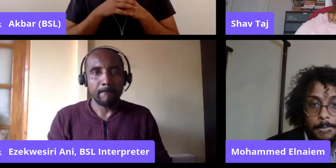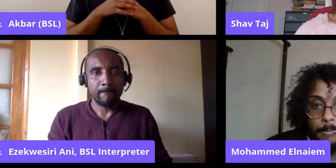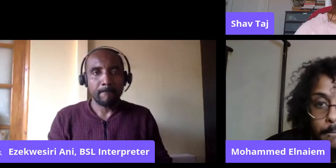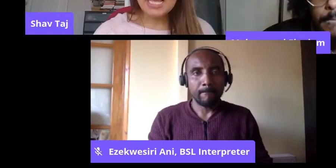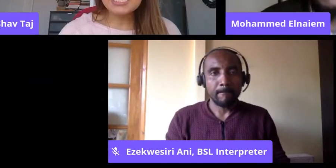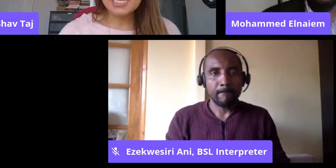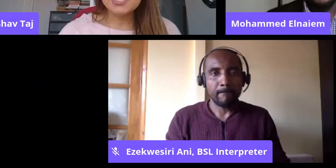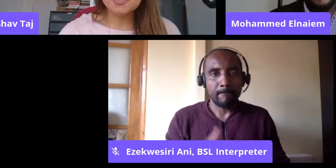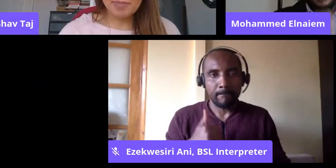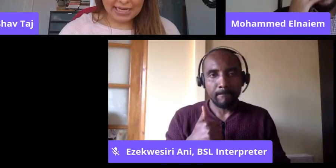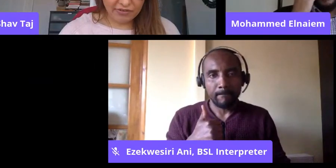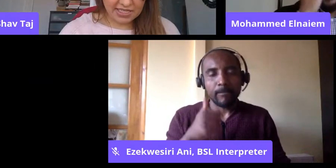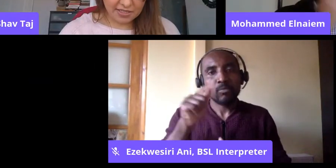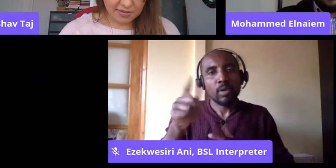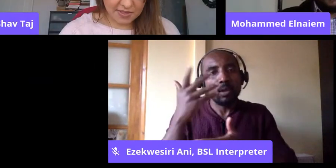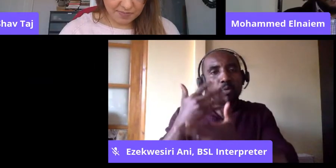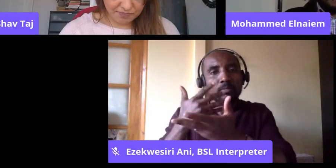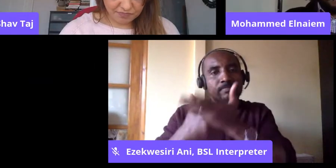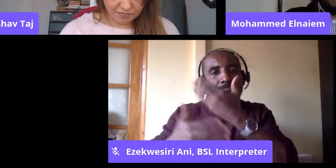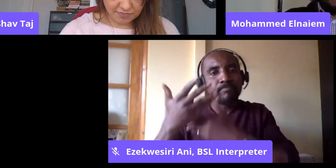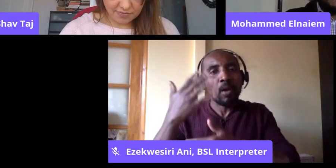own faith in the United States.